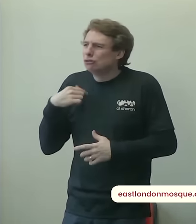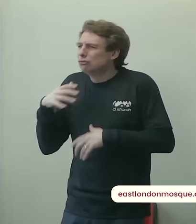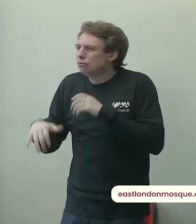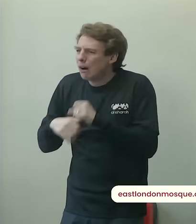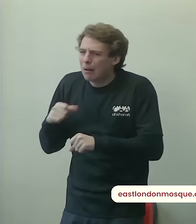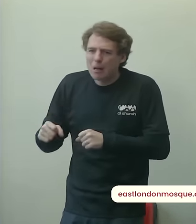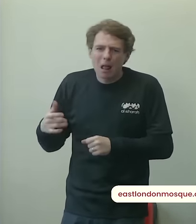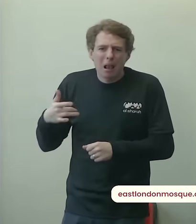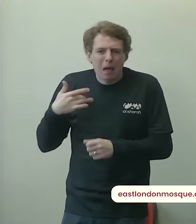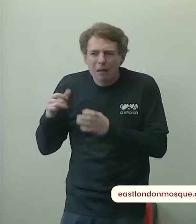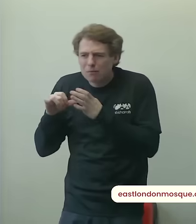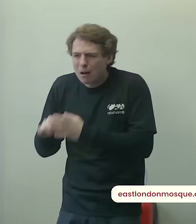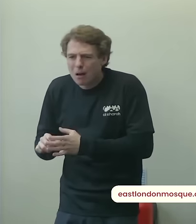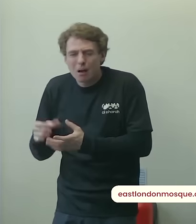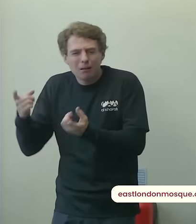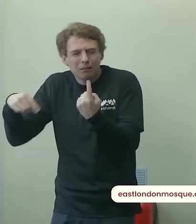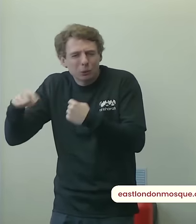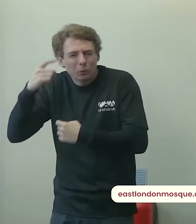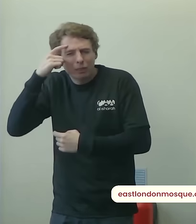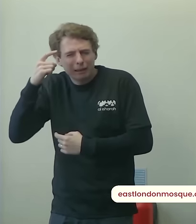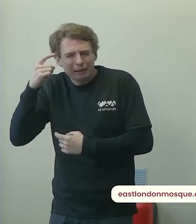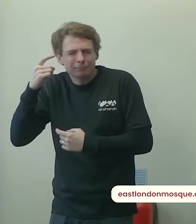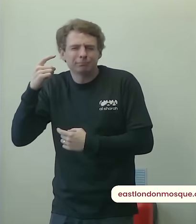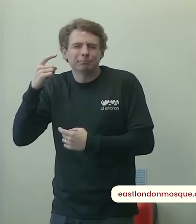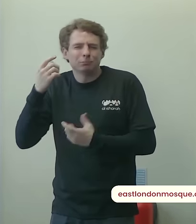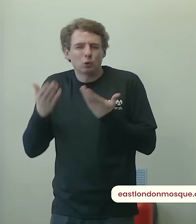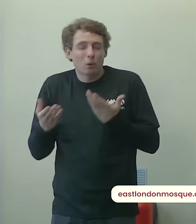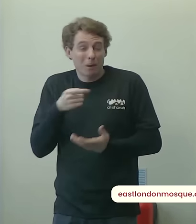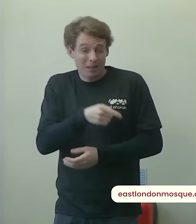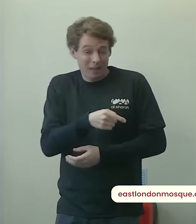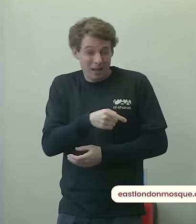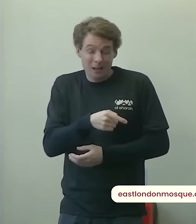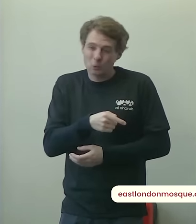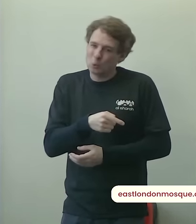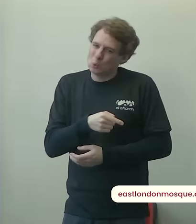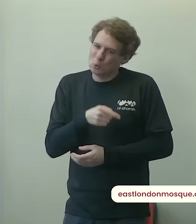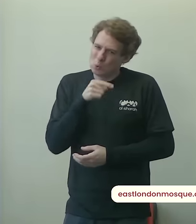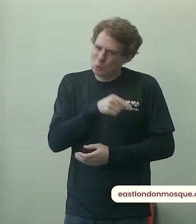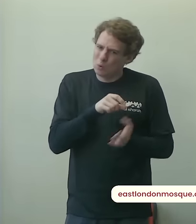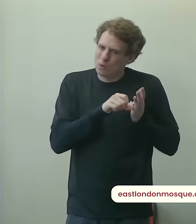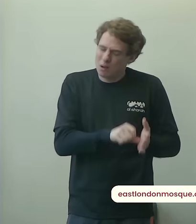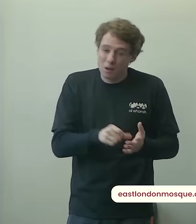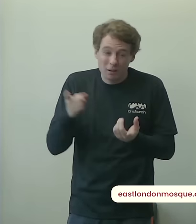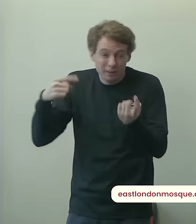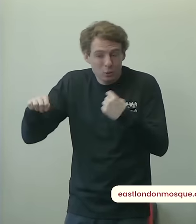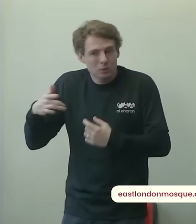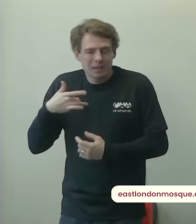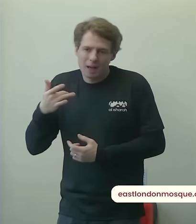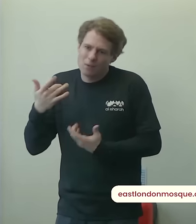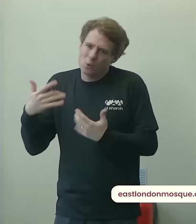real struggles in their lives as compared to ours may allah almighty make us grateful people my brothers and